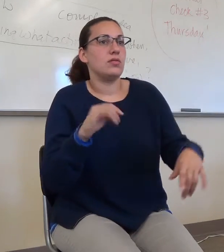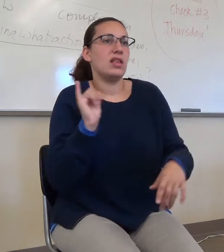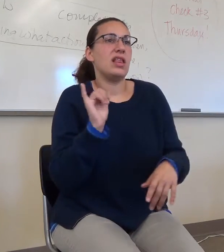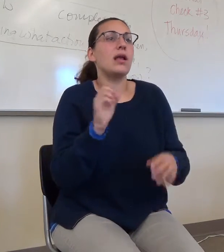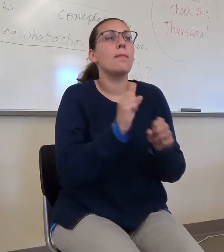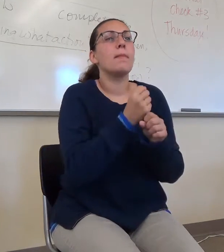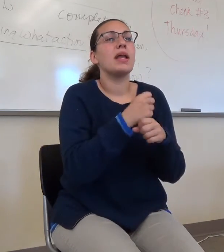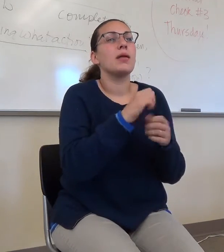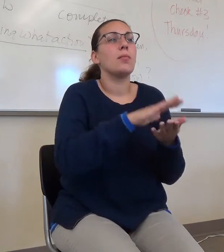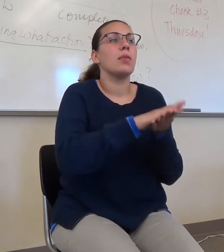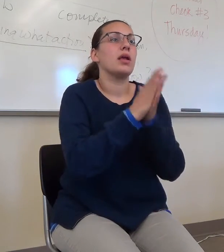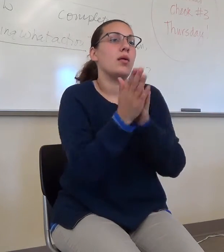it professional.